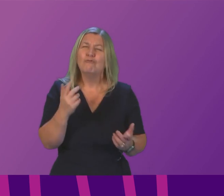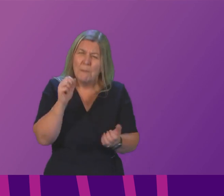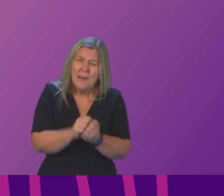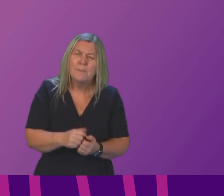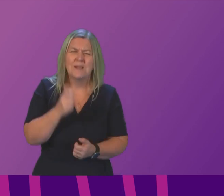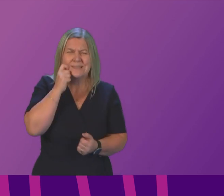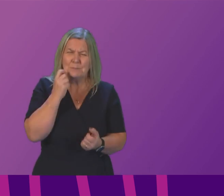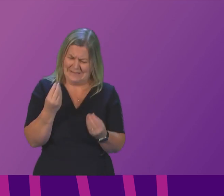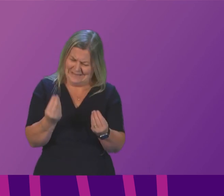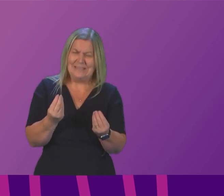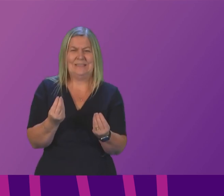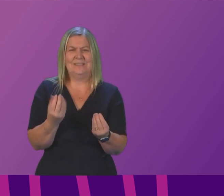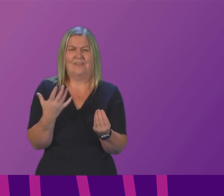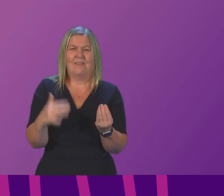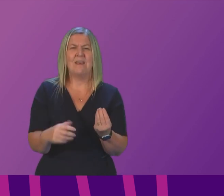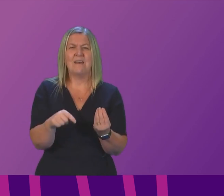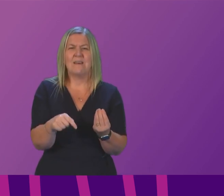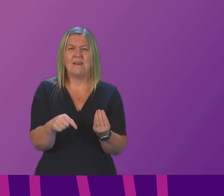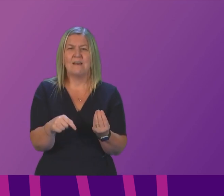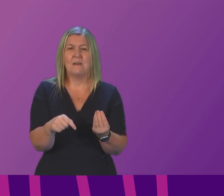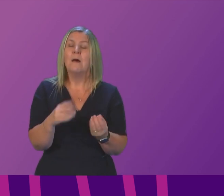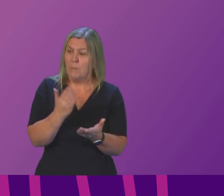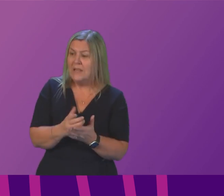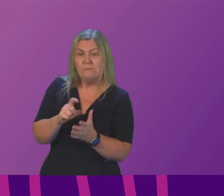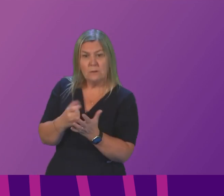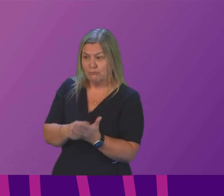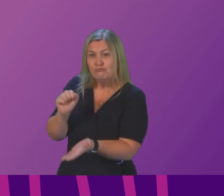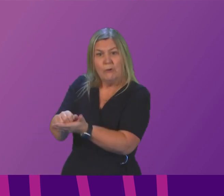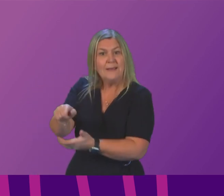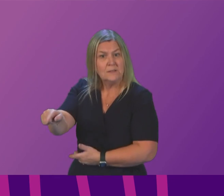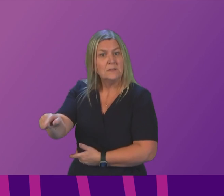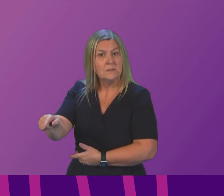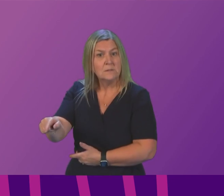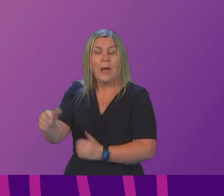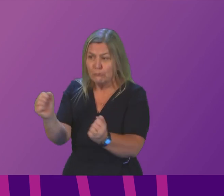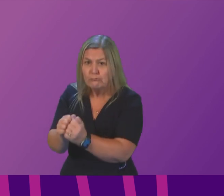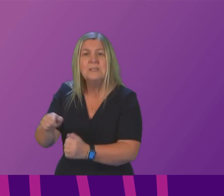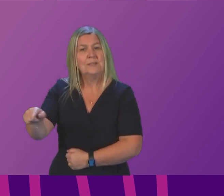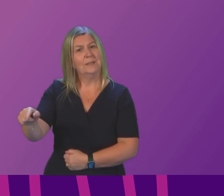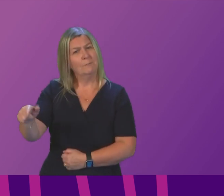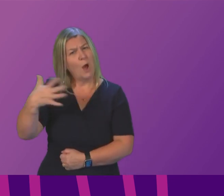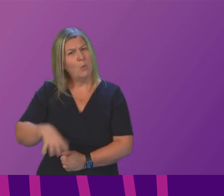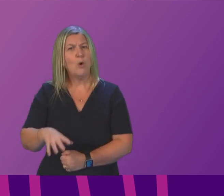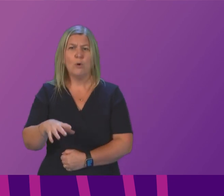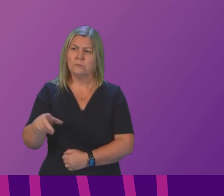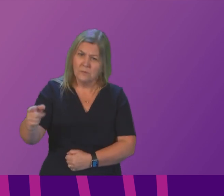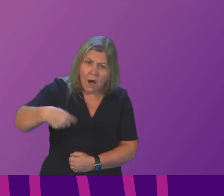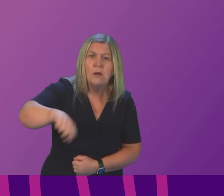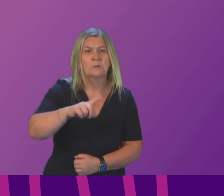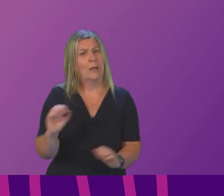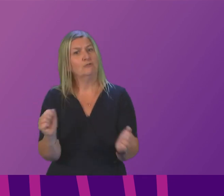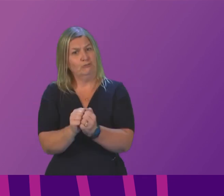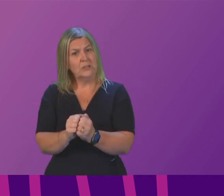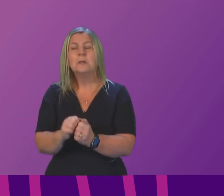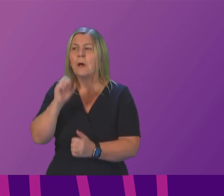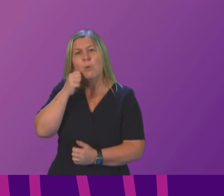solutions as I believe Douglas Ross has been doing on this issue and try to find maximum consensus so the particular issue he's raised there I